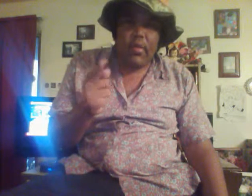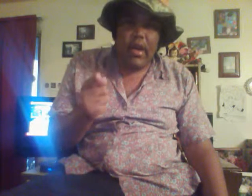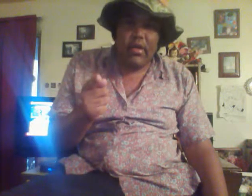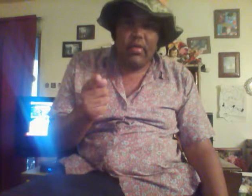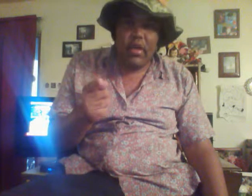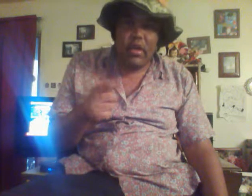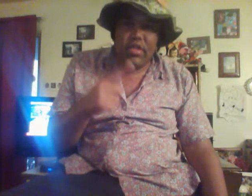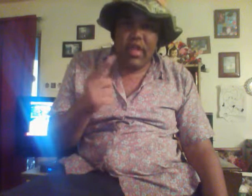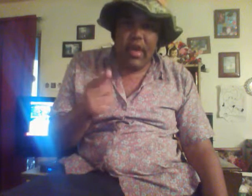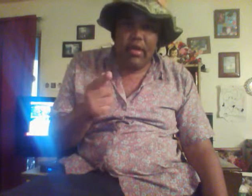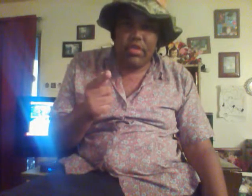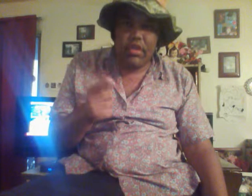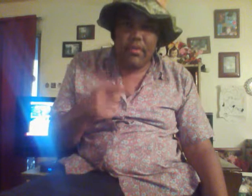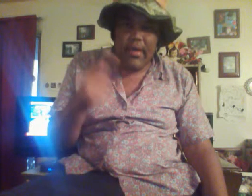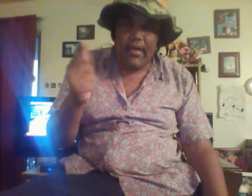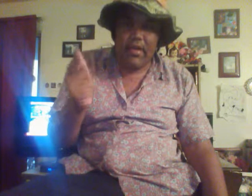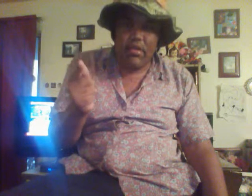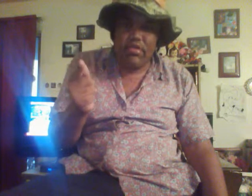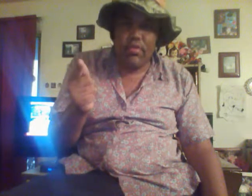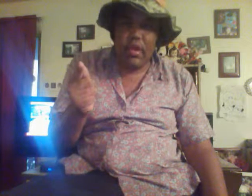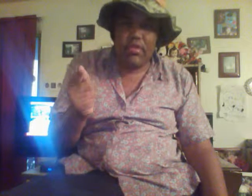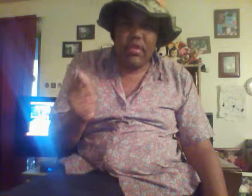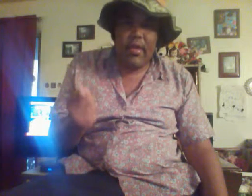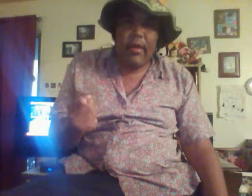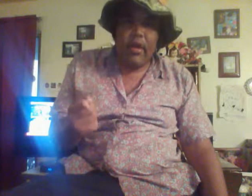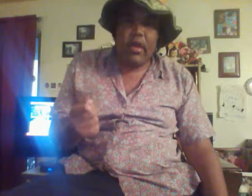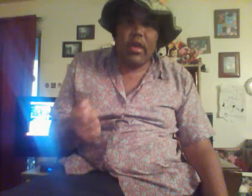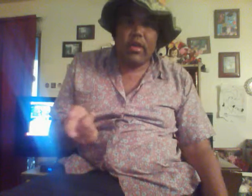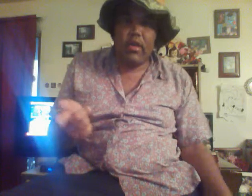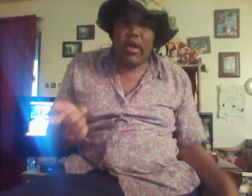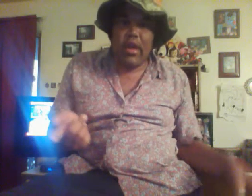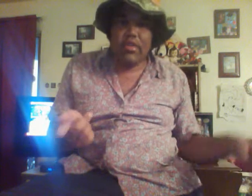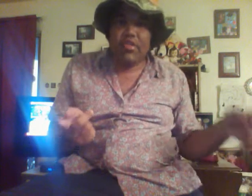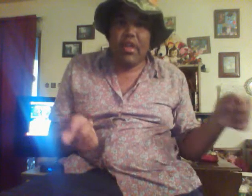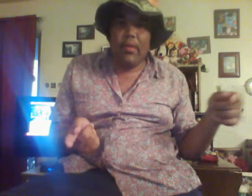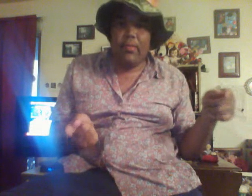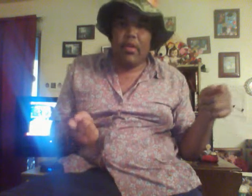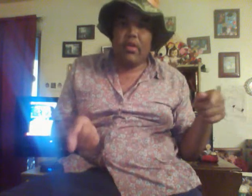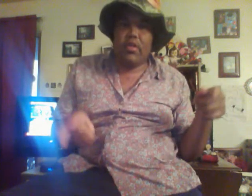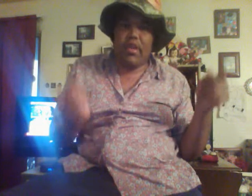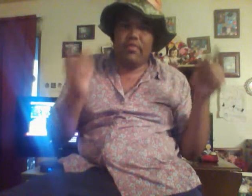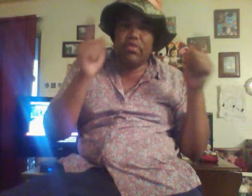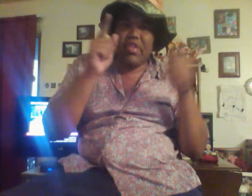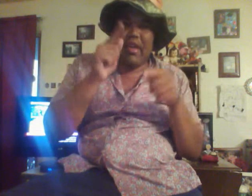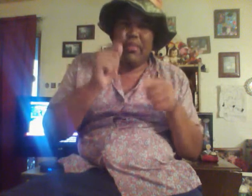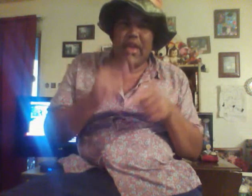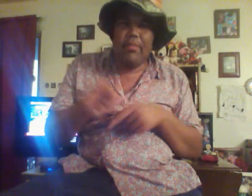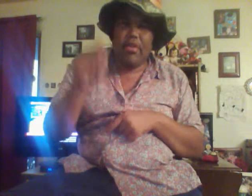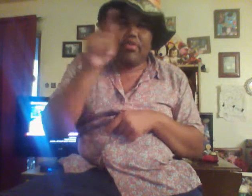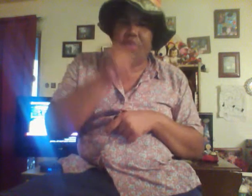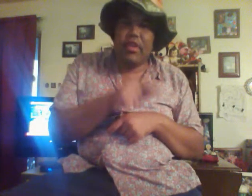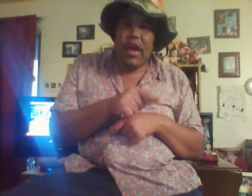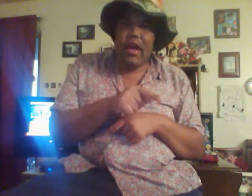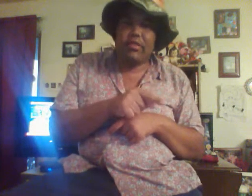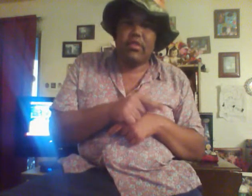Gregory, his counselor, and Molly, his crush. And he connects them, because they have the same name as the doctor,